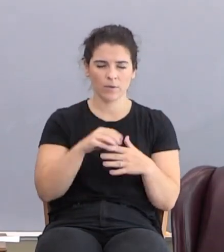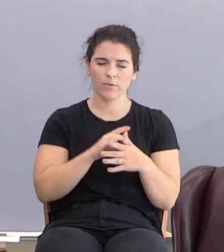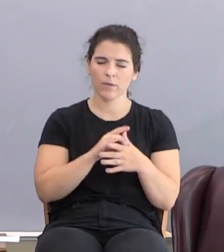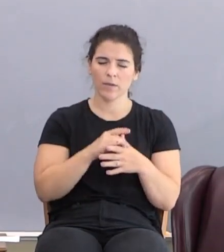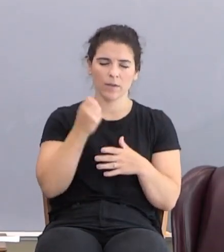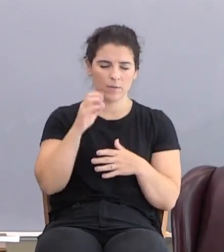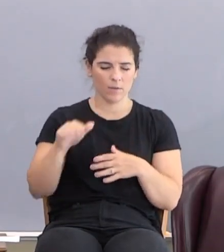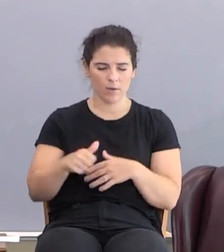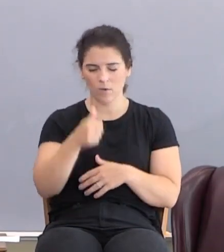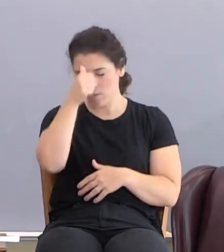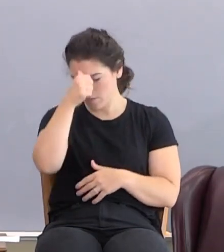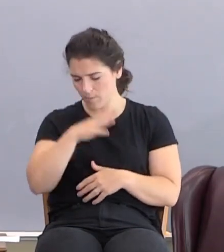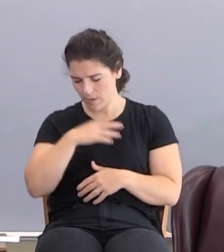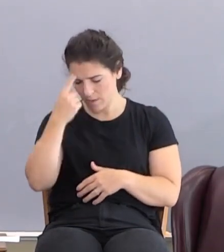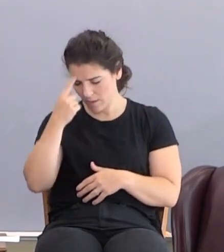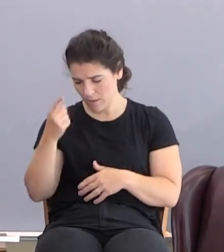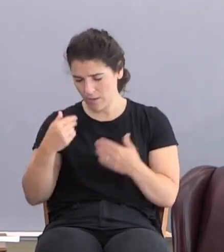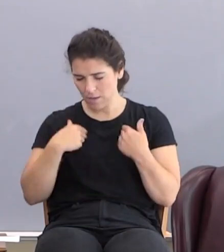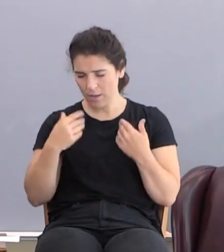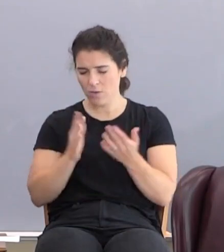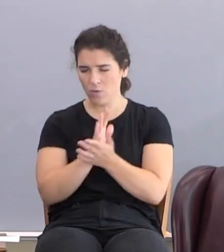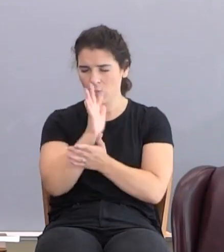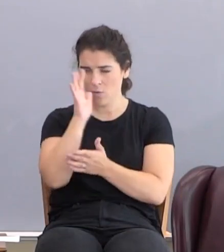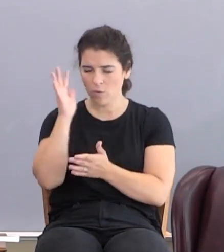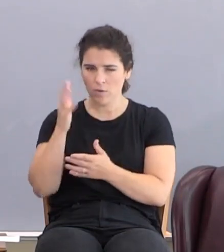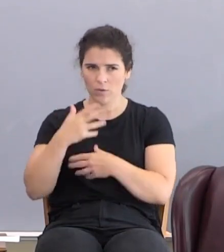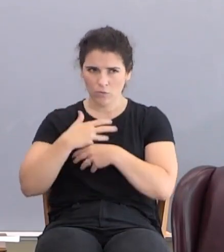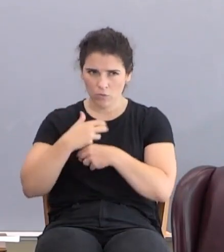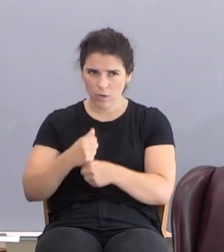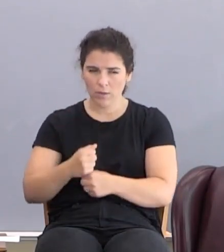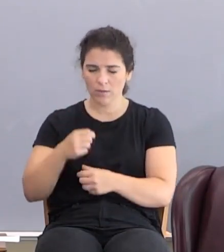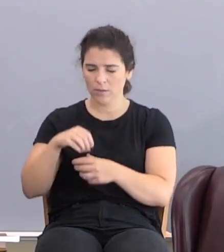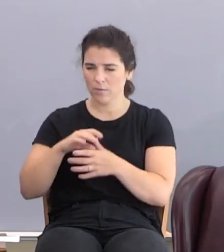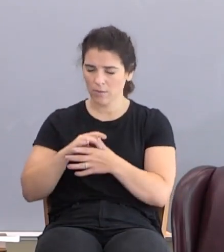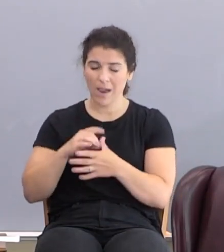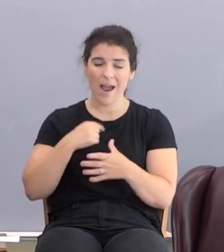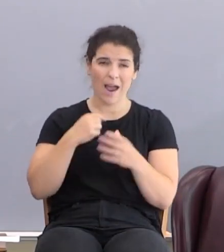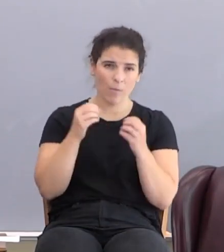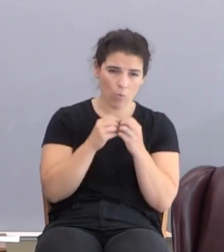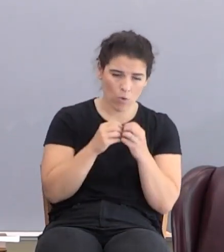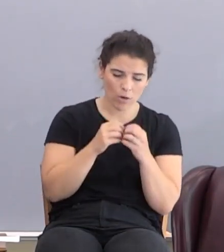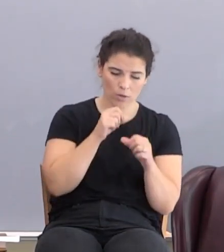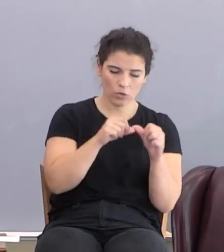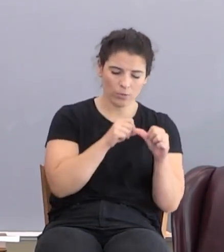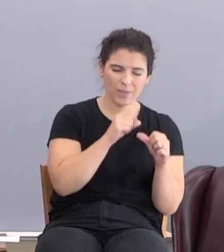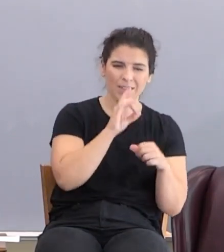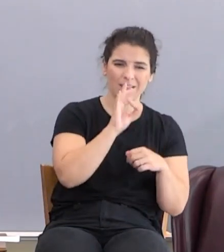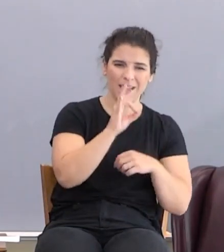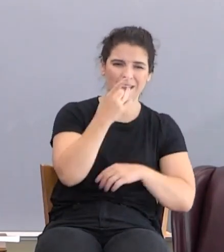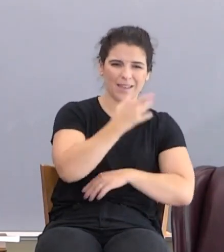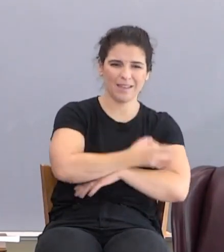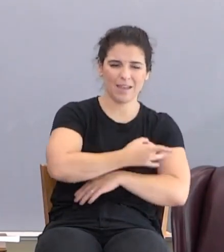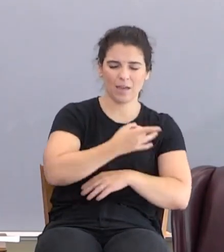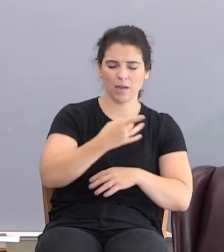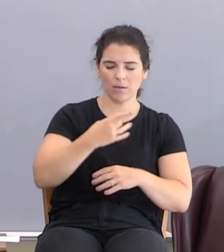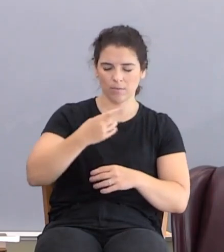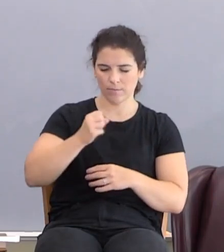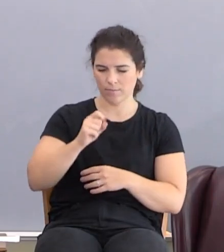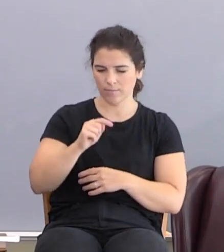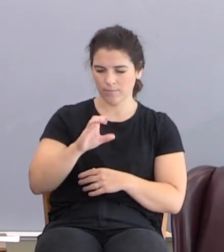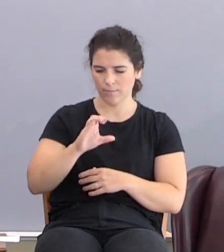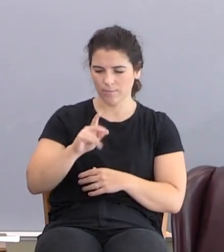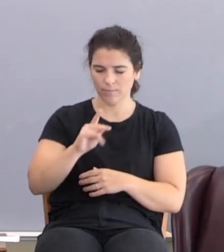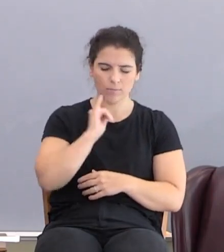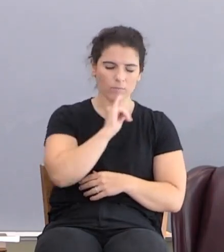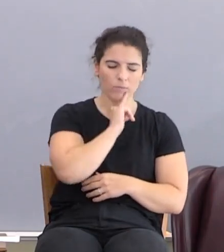if another man thinketh he were of the glory, were of the trust in the flesh, I am circumcised the eighth day of the stock of Israel, of the tribe of